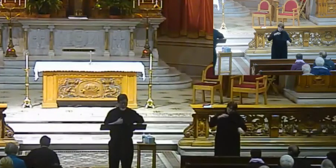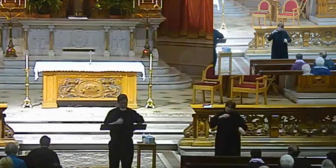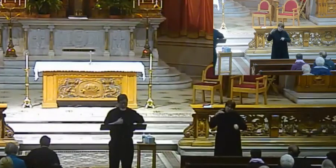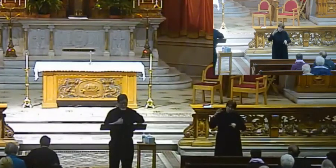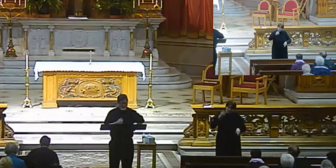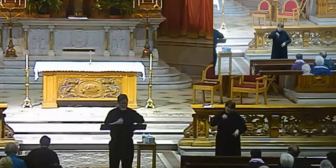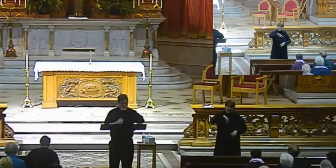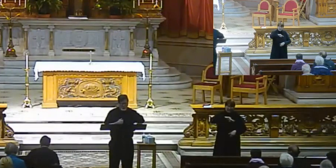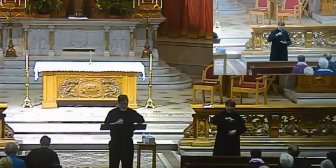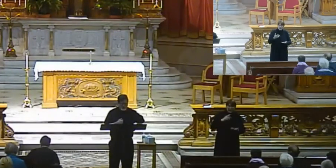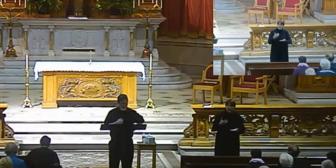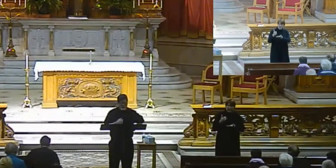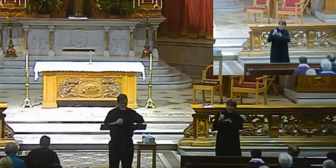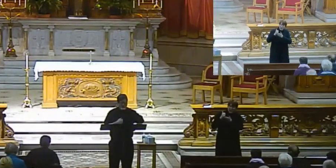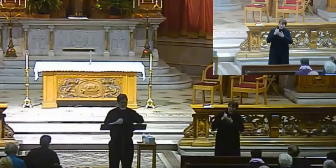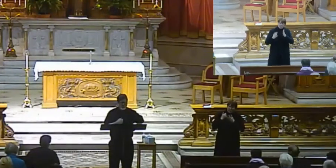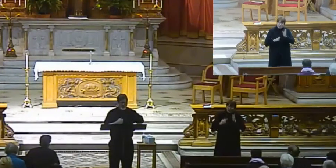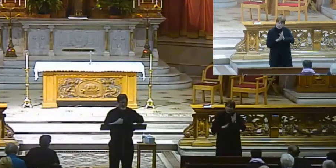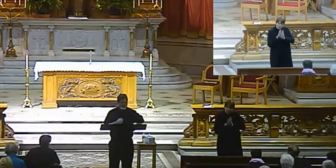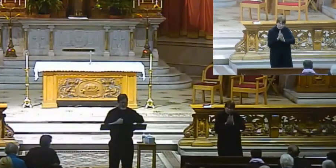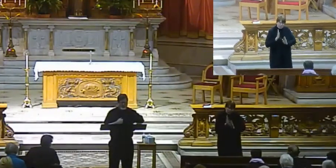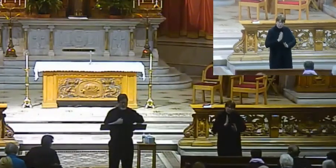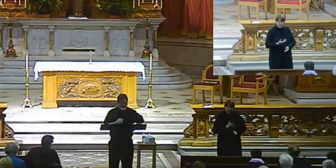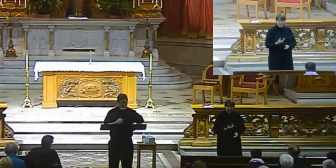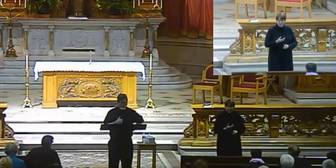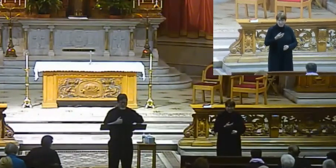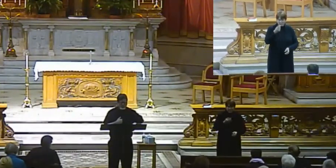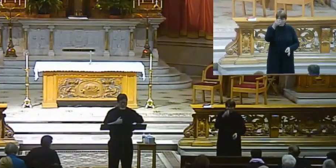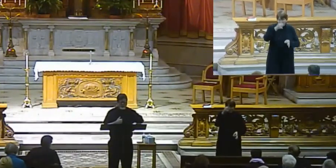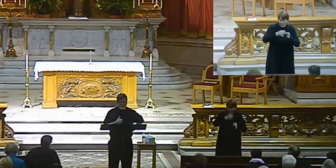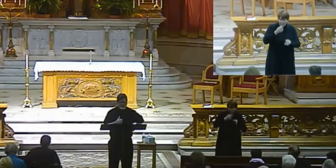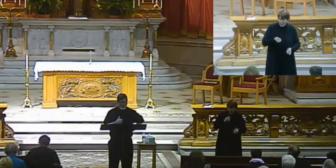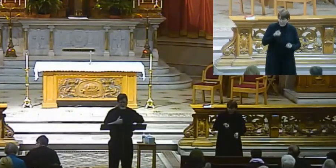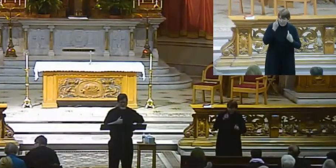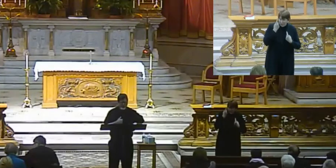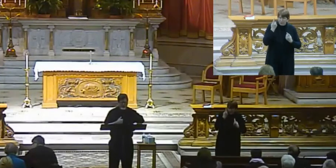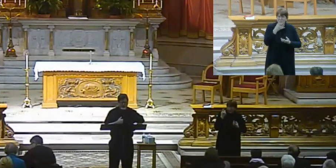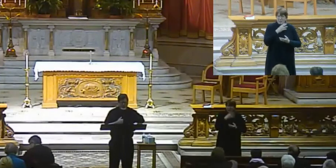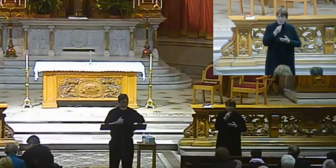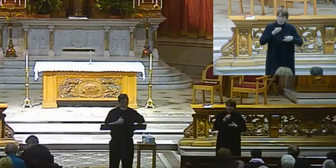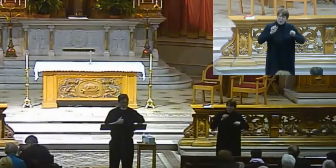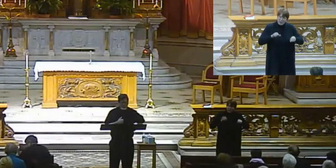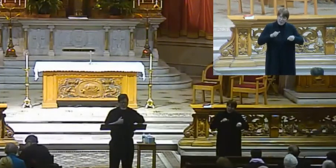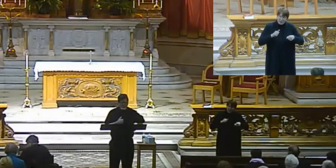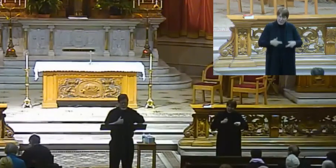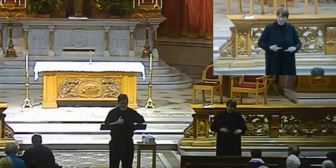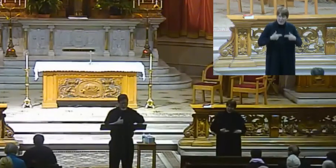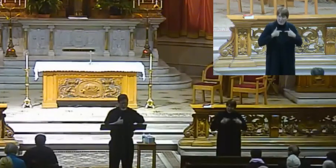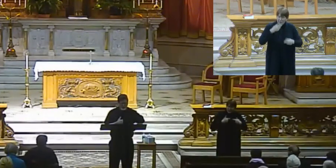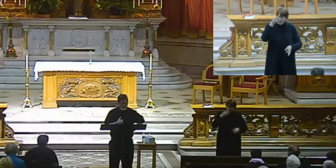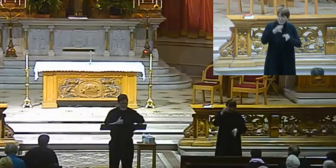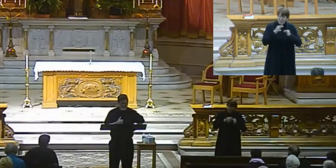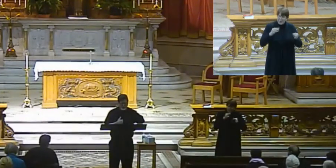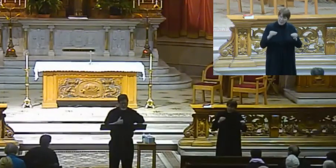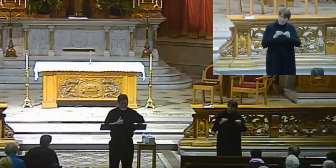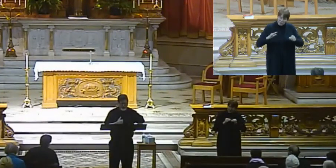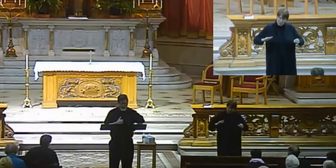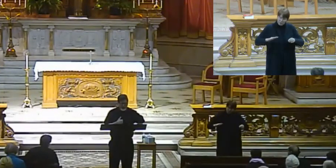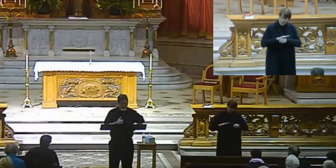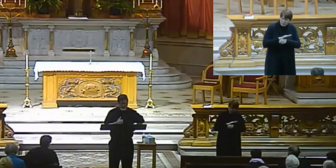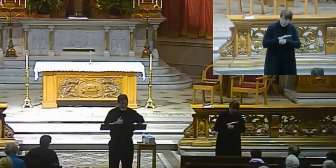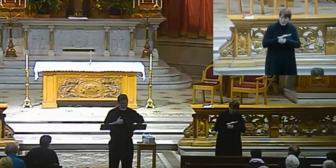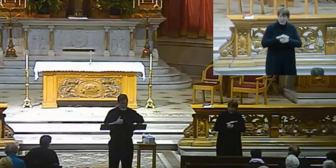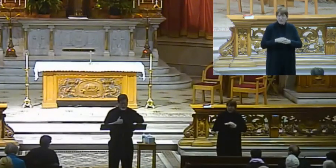us. And help us to grow in our understanding of our faith so that we might live that faith more completely and more fully.